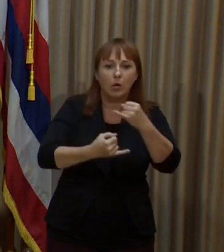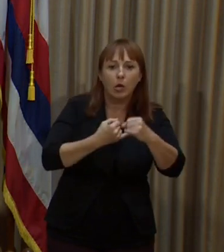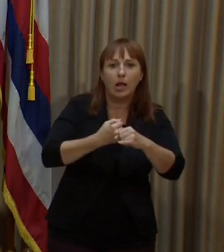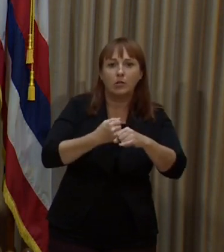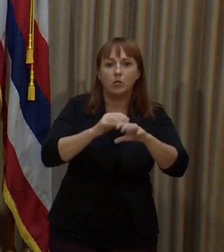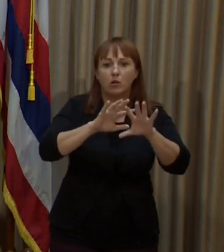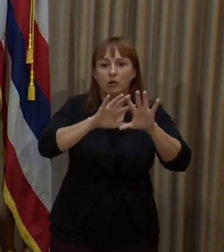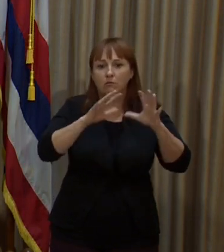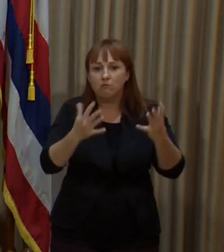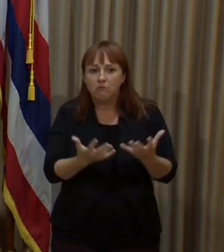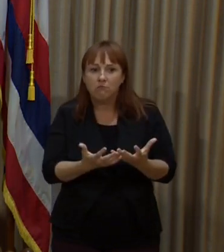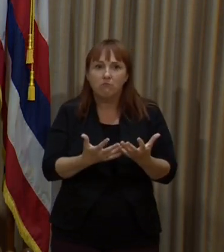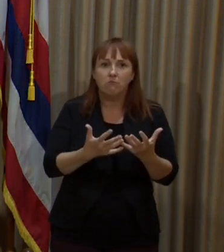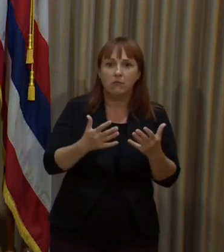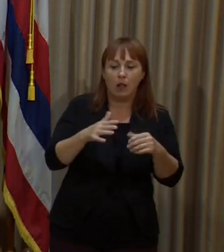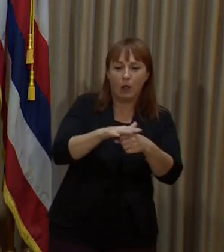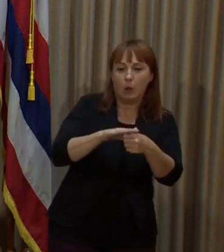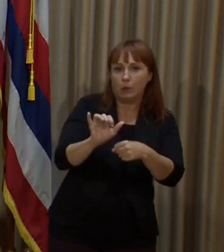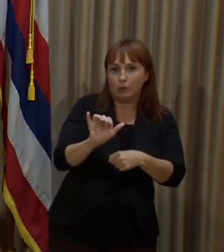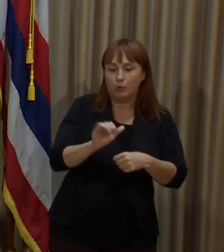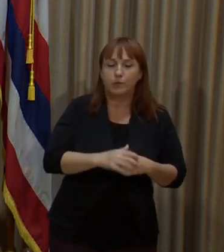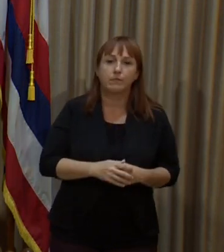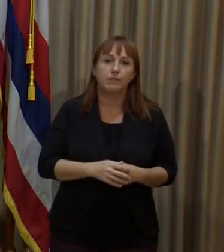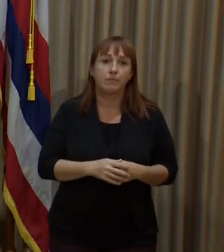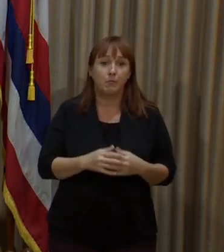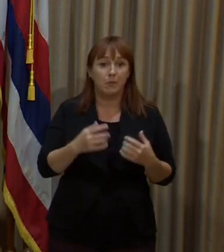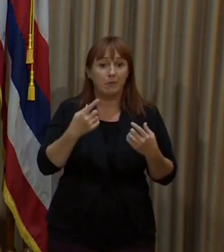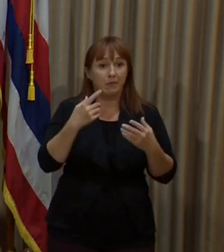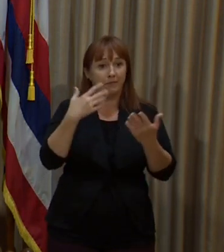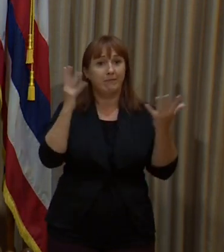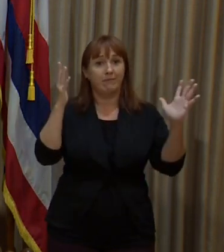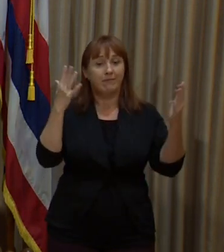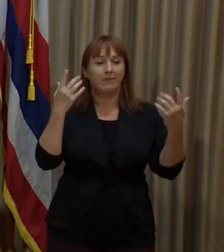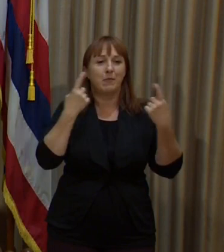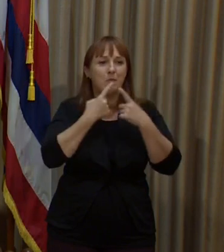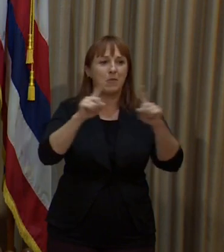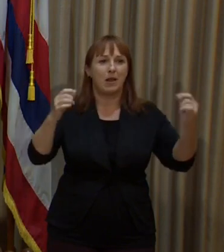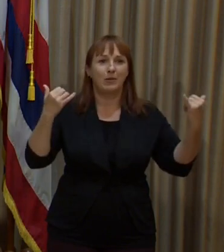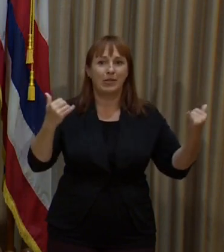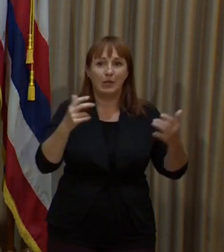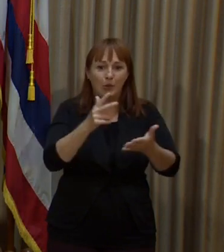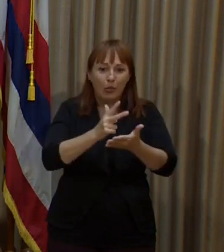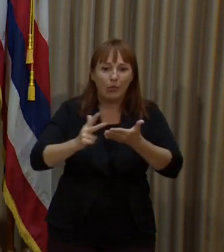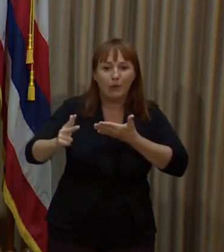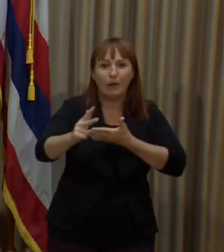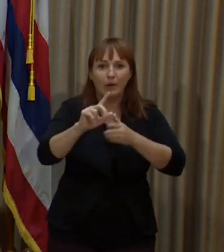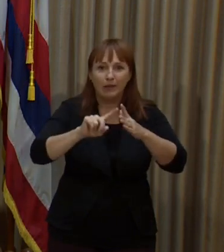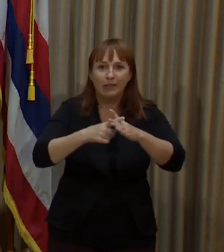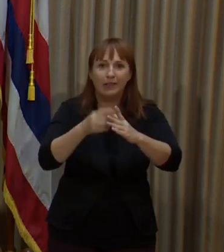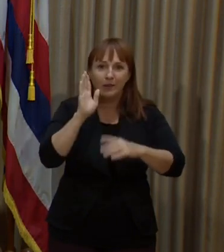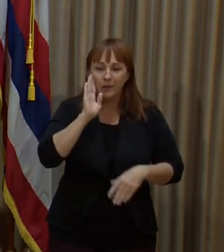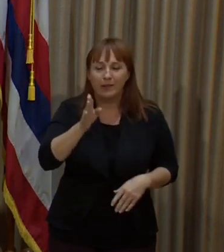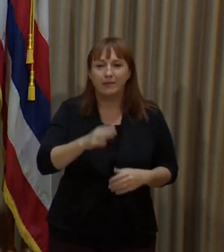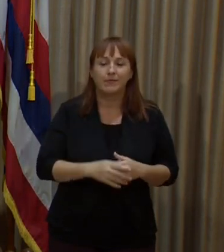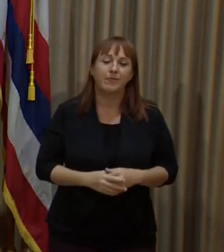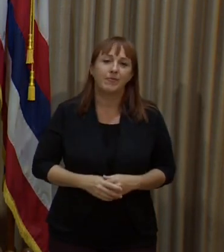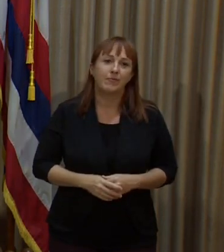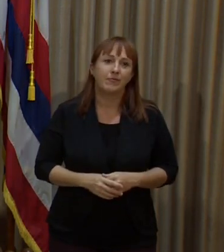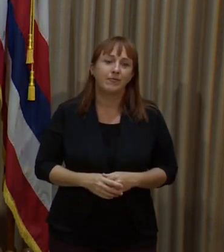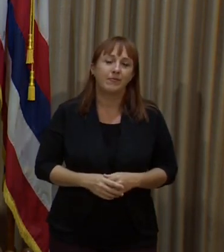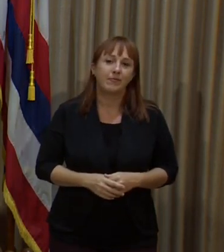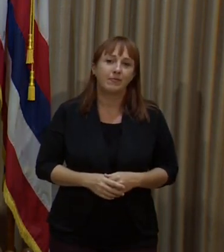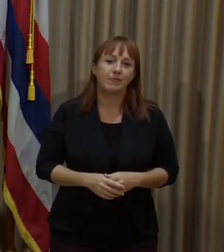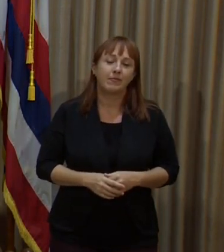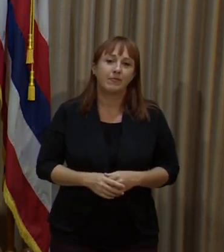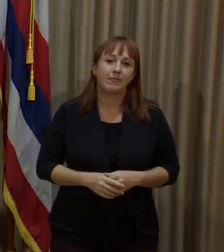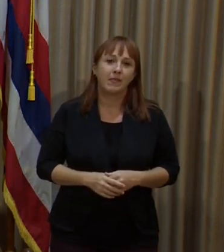play here, but the good news is we were able to announce it today so that in just three short weeks we'll be starting. And then over the course